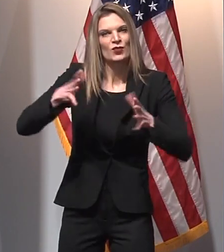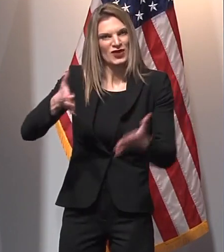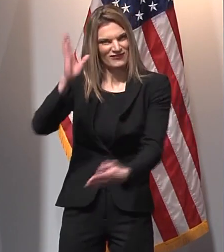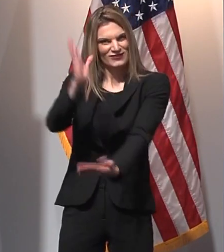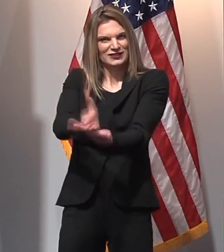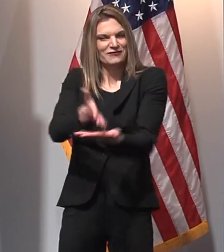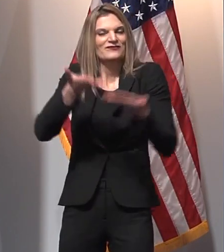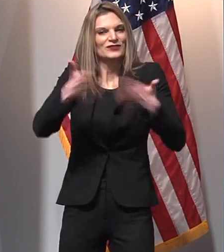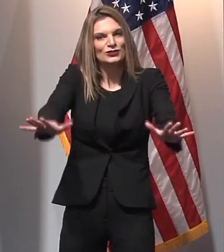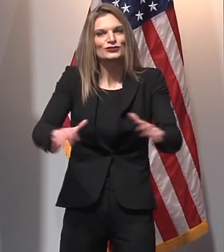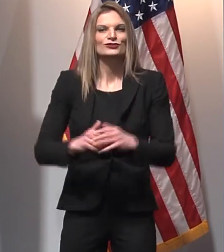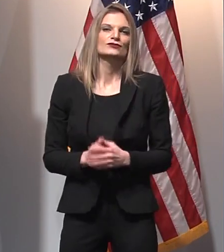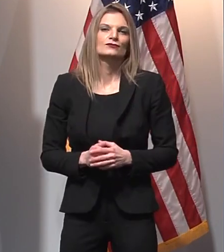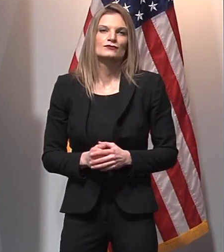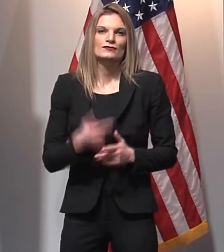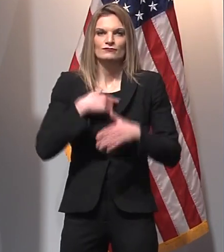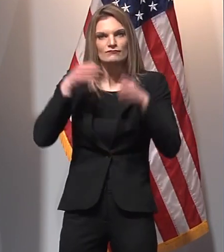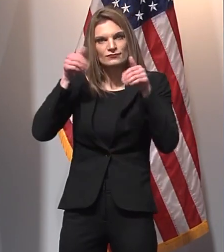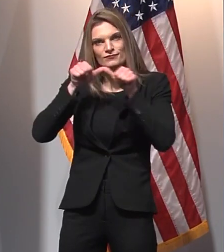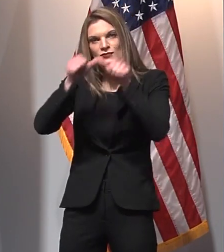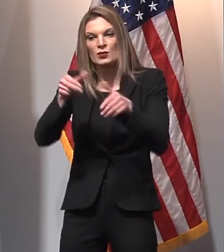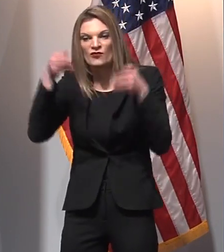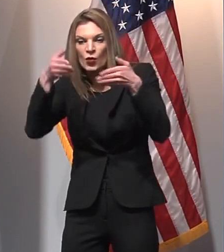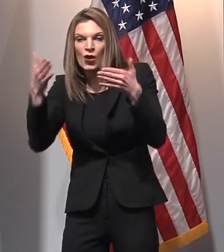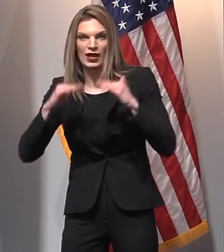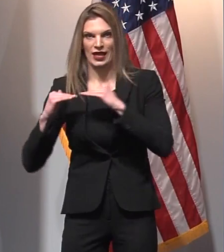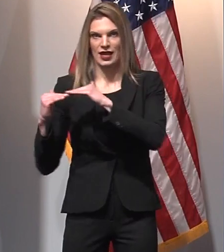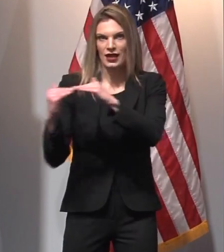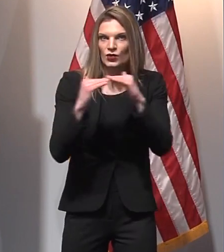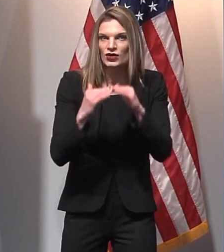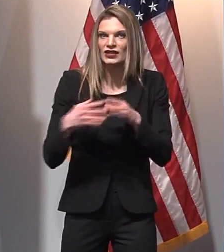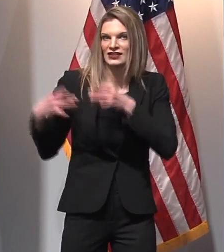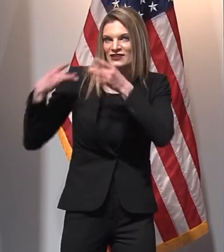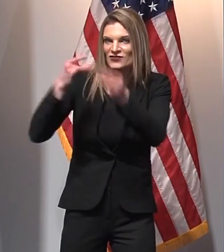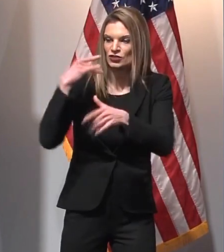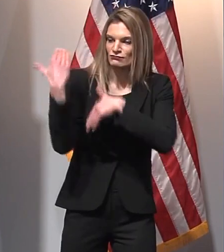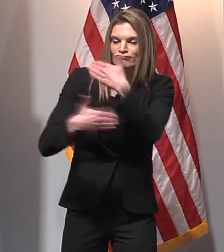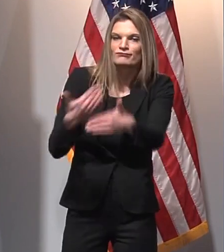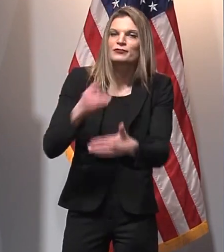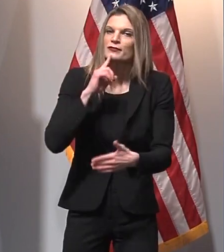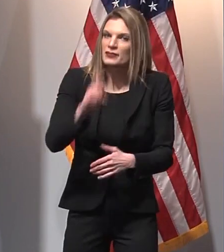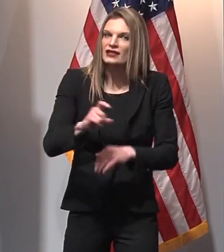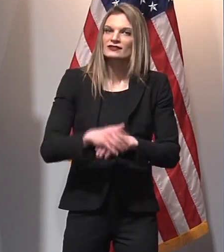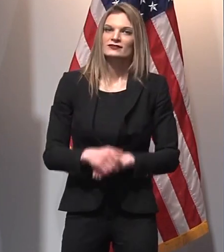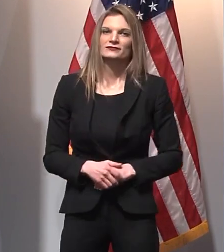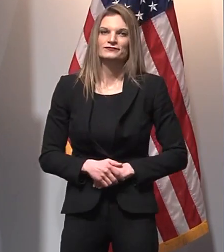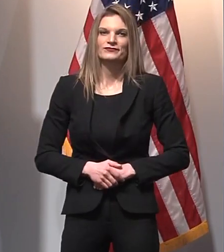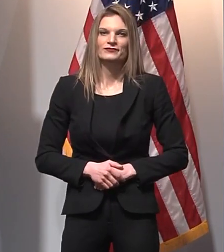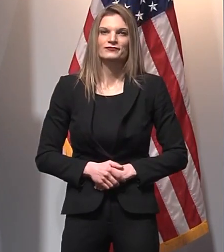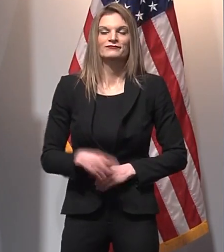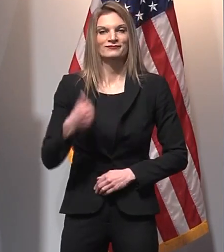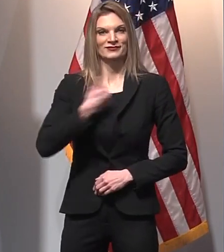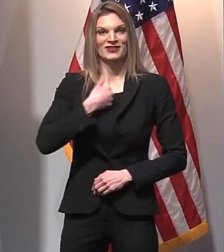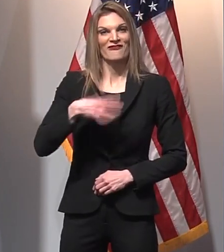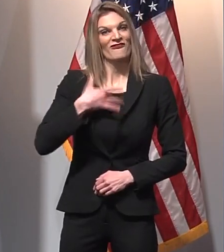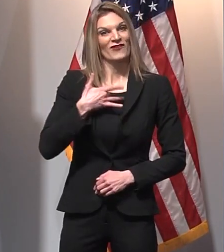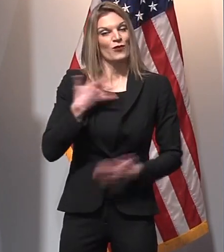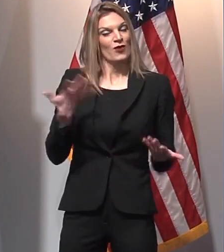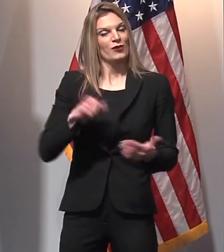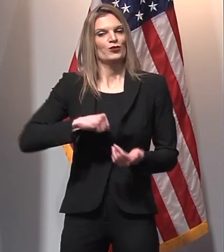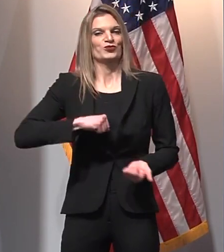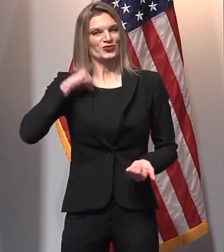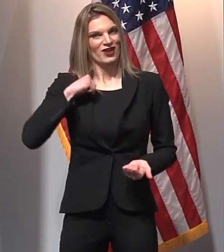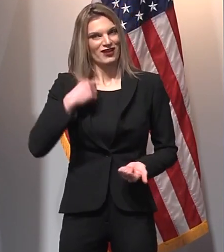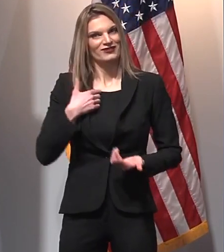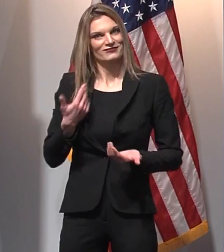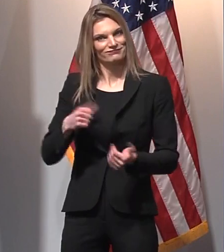We will continue to focus on equity and efficiency in our vaccination strategy. I'm proud of the work of our local